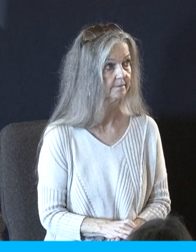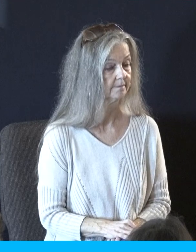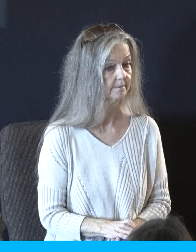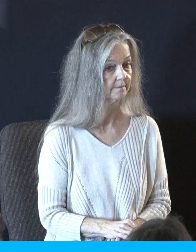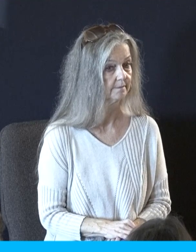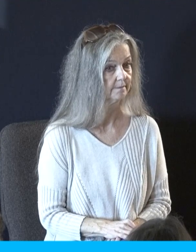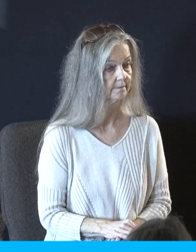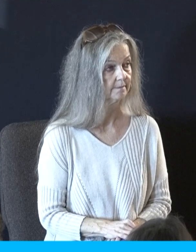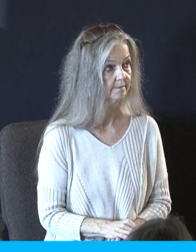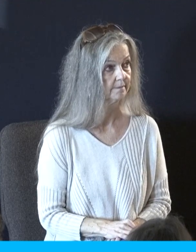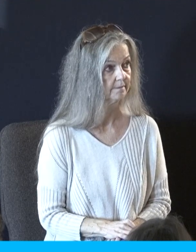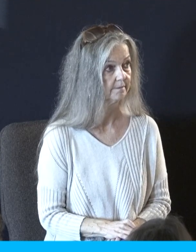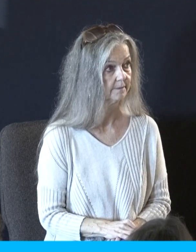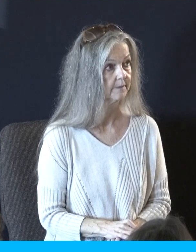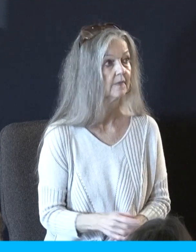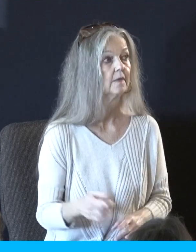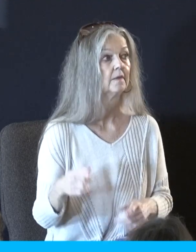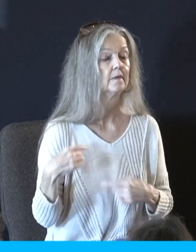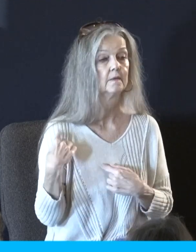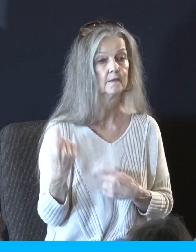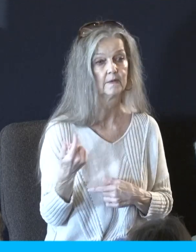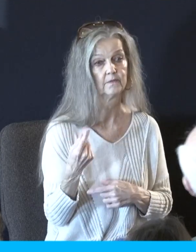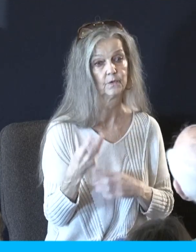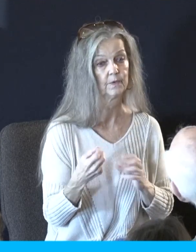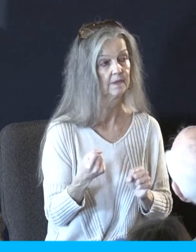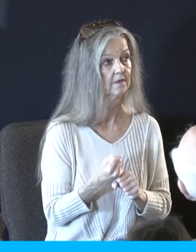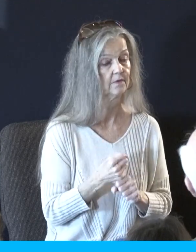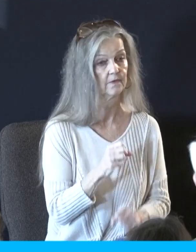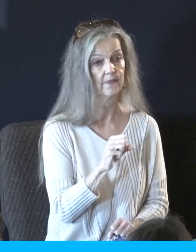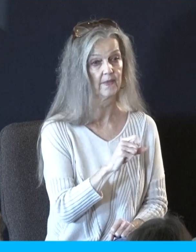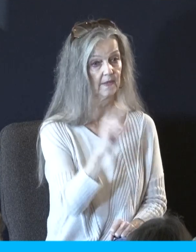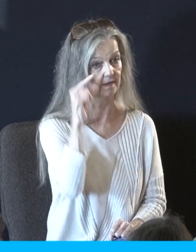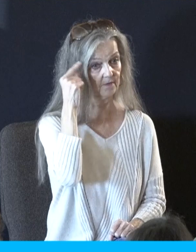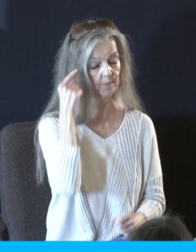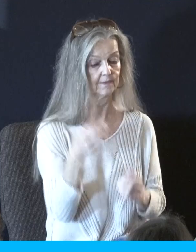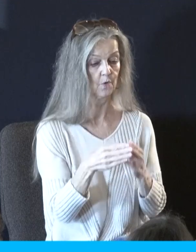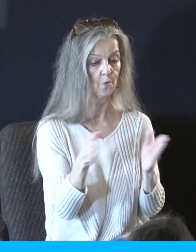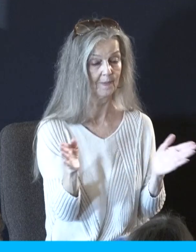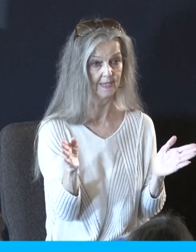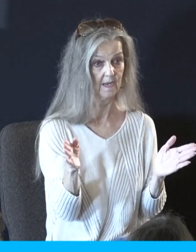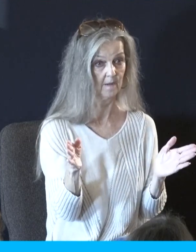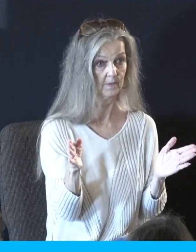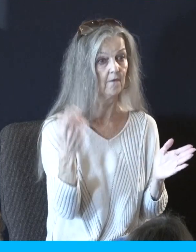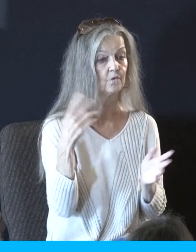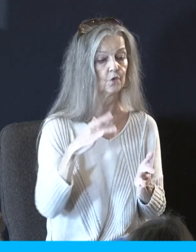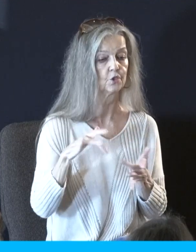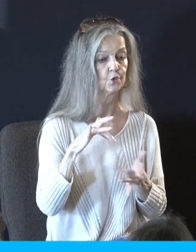However, over the past several years, the Saudi government has opened up these sites to tourists and you can now go